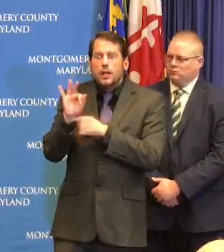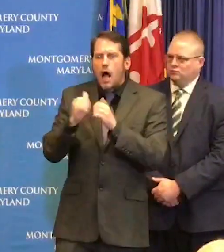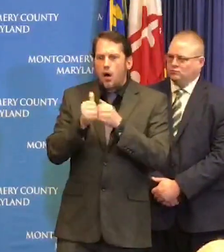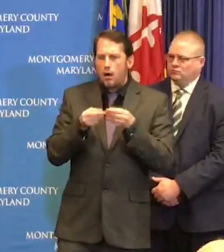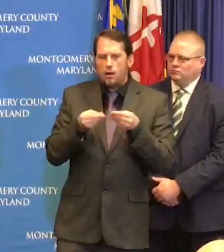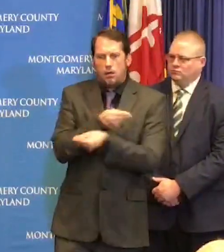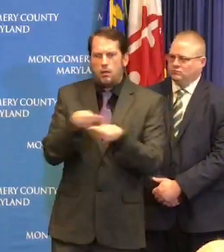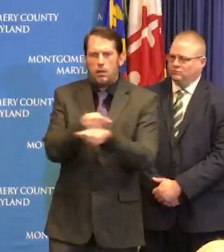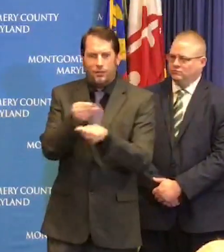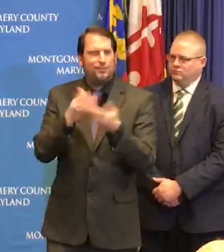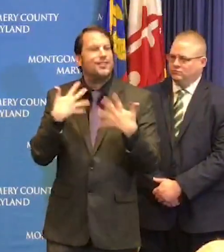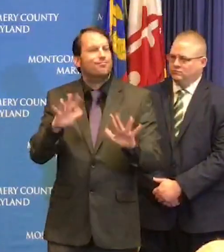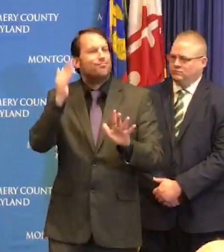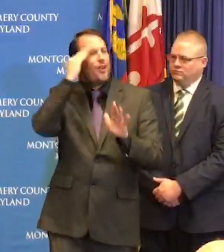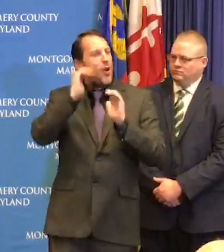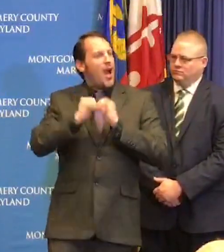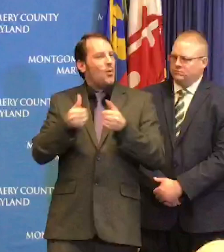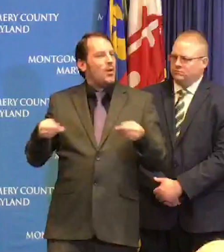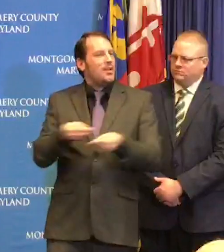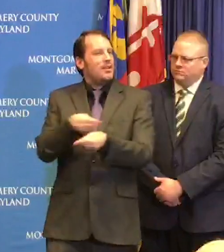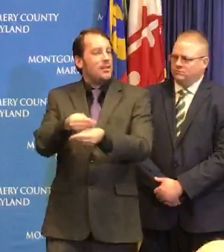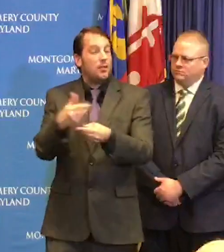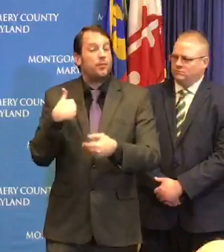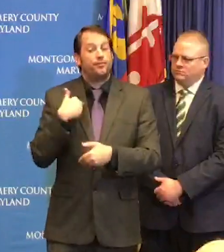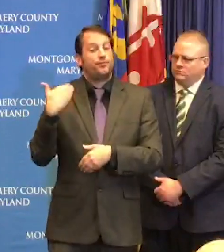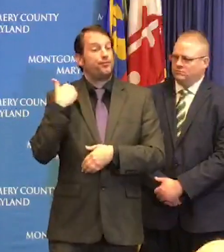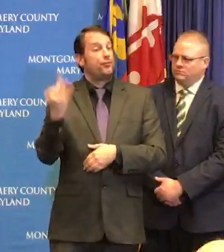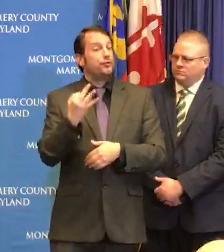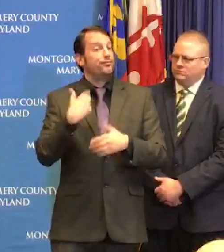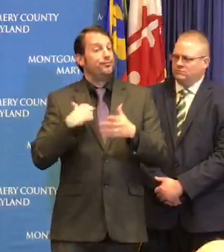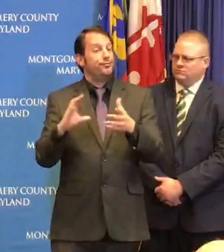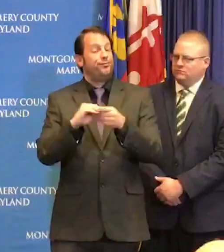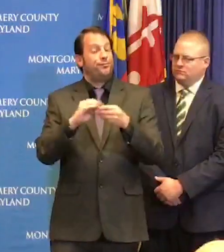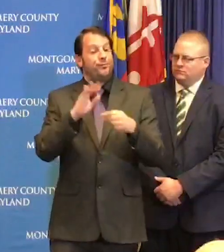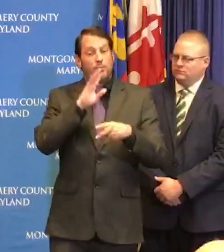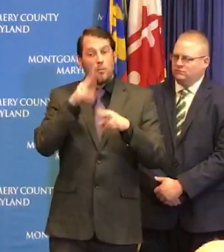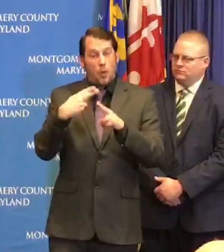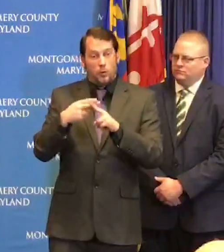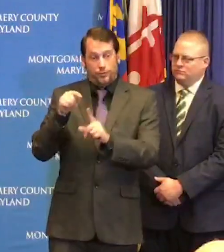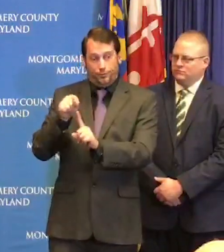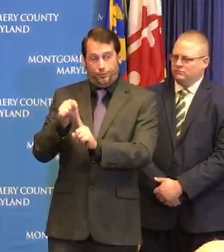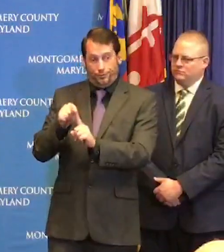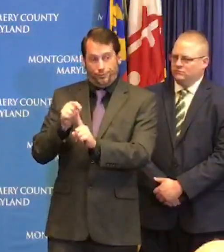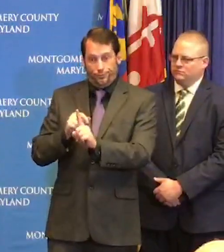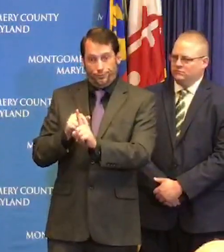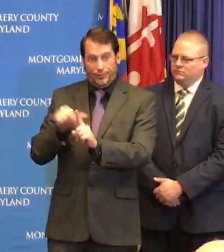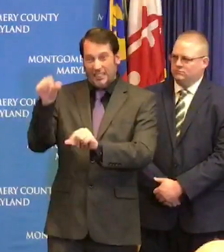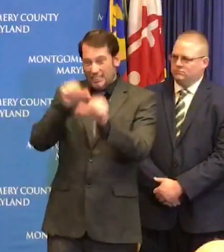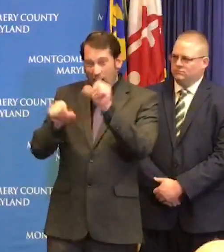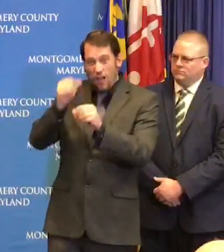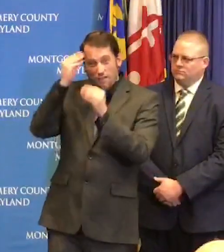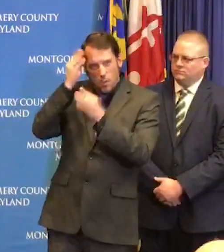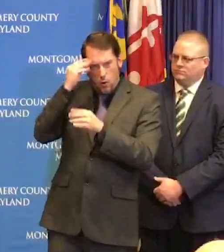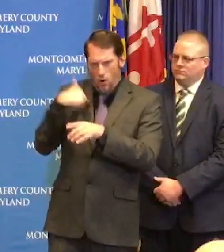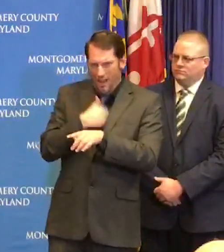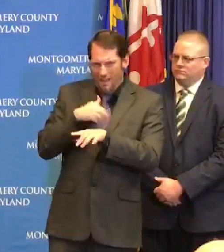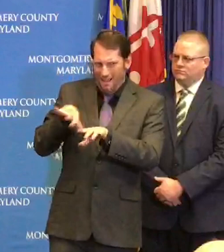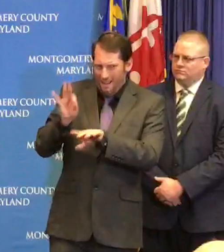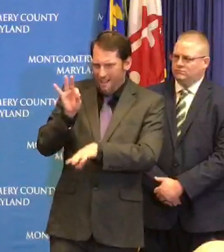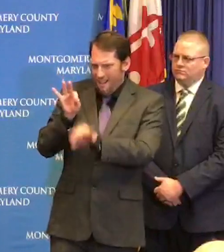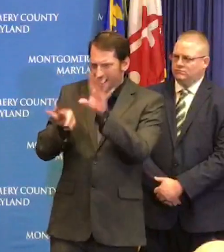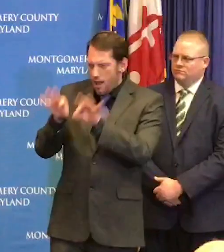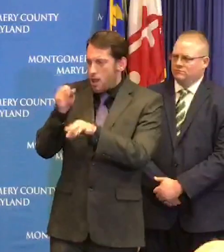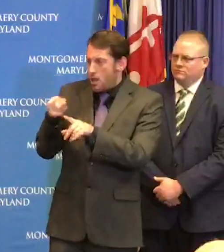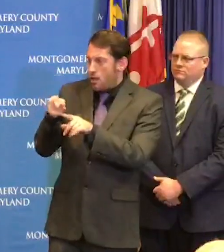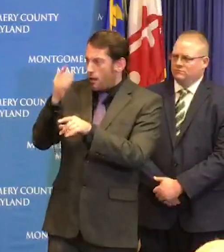our response dependent upon the clinical data and the epidemiologic data and so what has changed from Friday to today is yes we've seen more